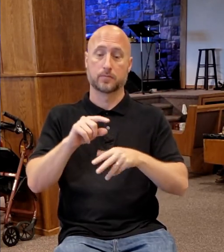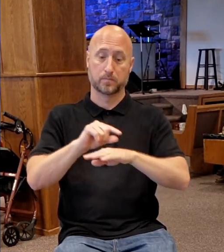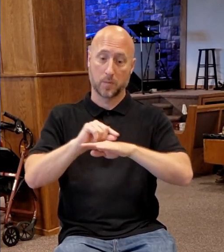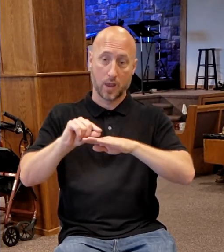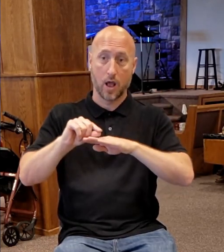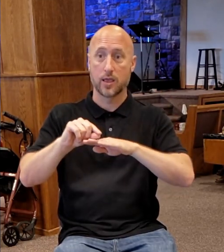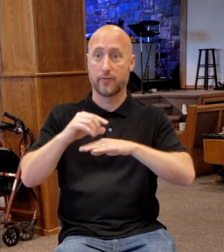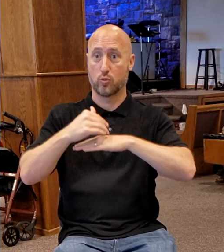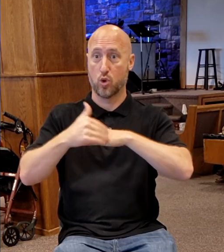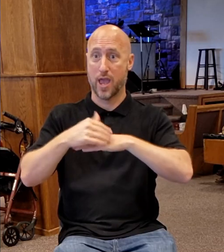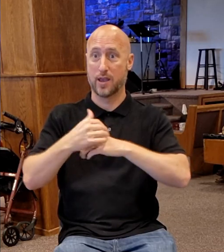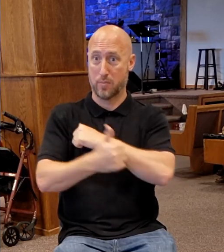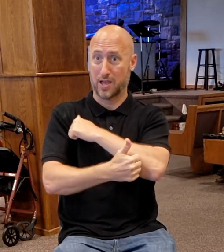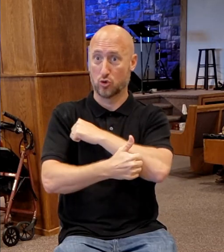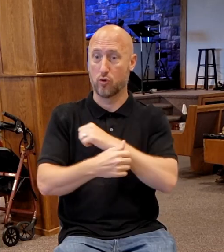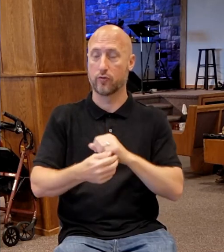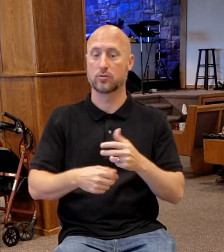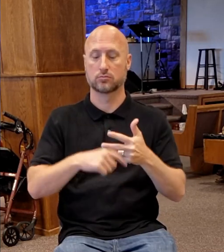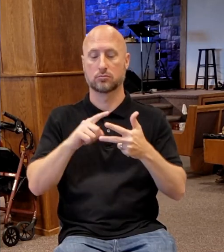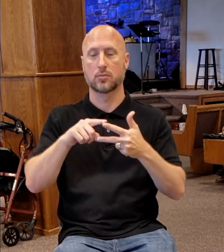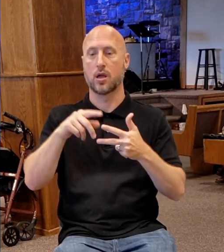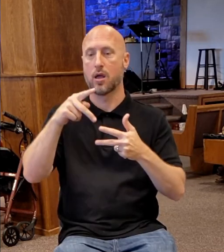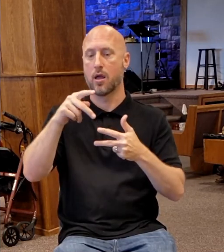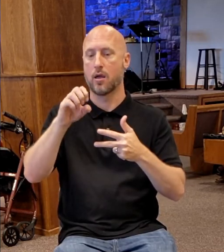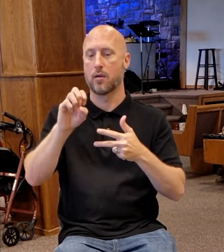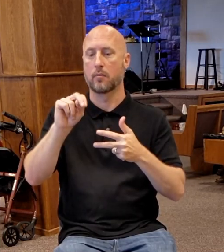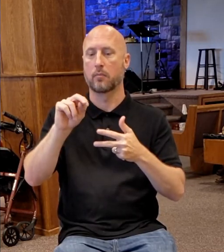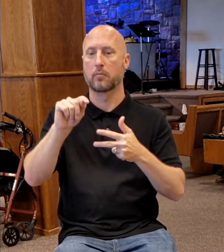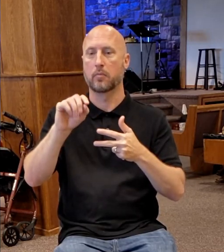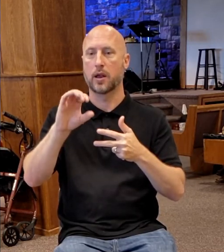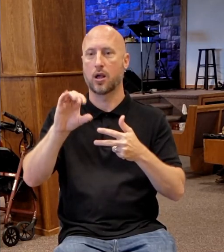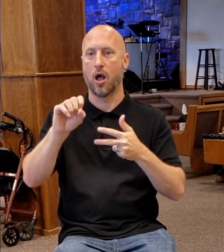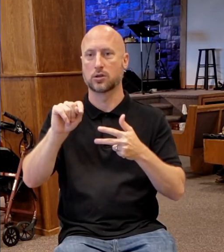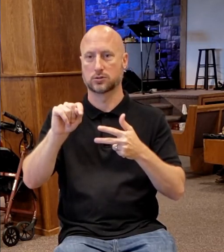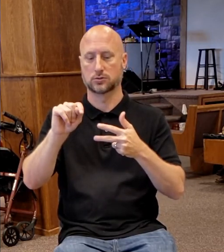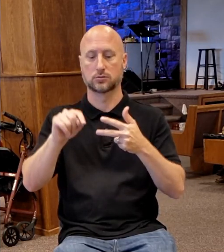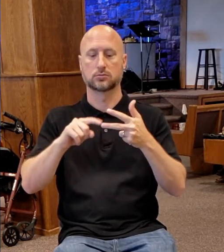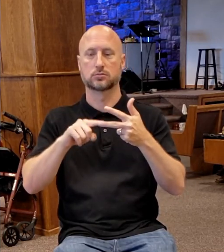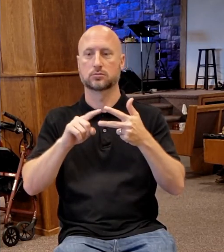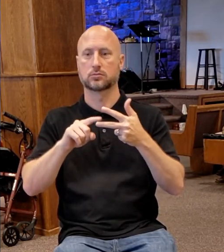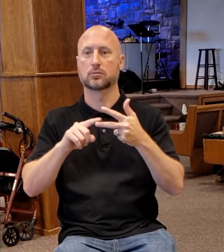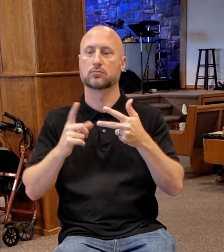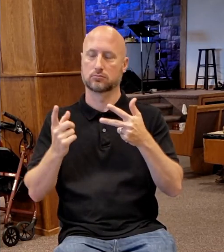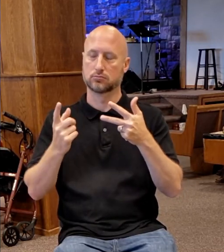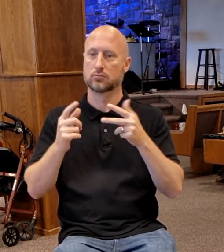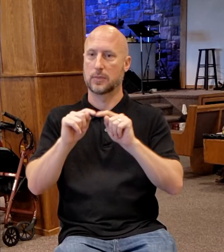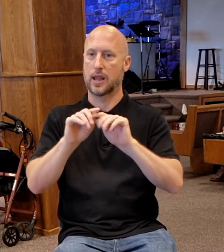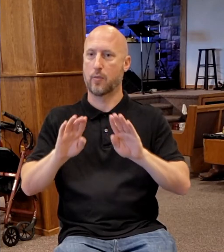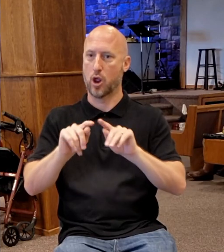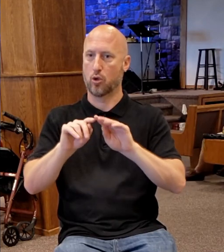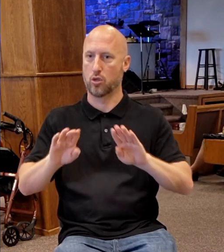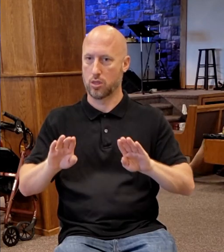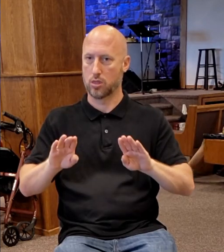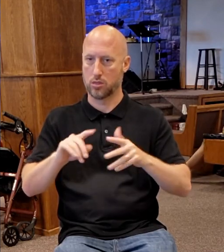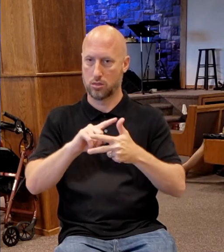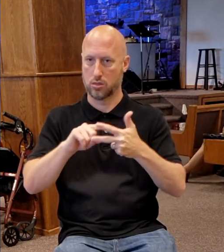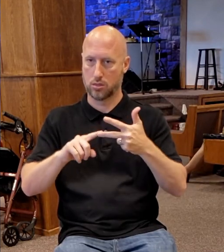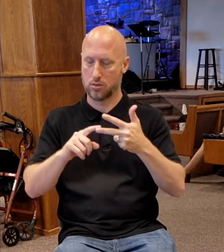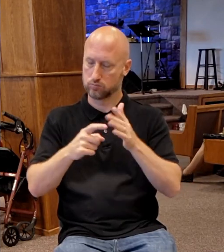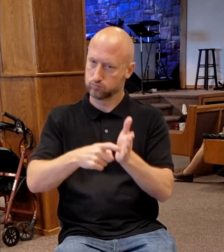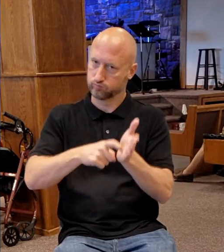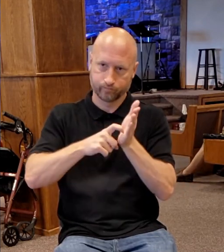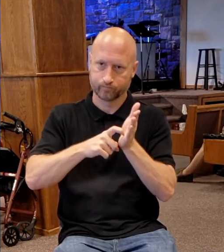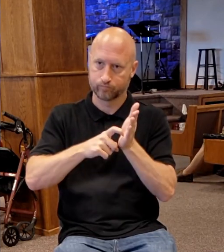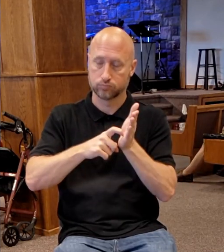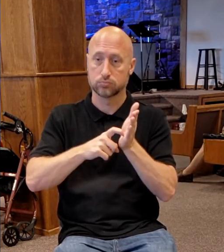mandatory. The feast of tabernacles, mandatory. By this time, any Jewish male that lived within a